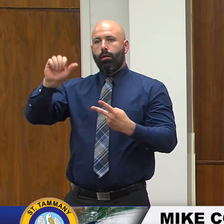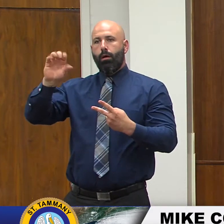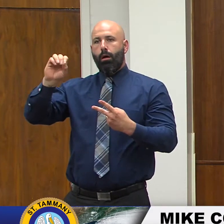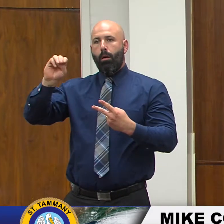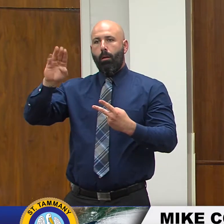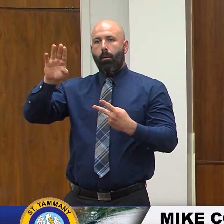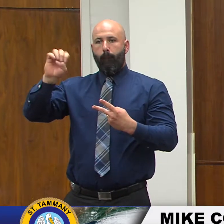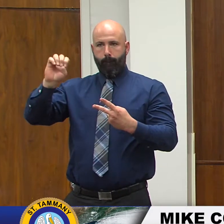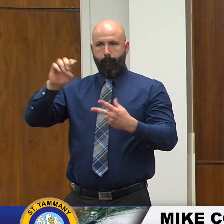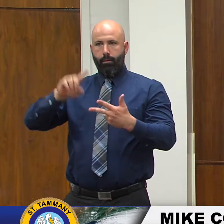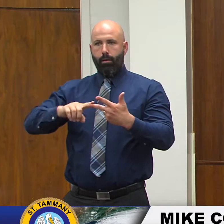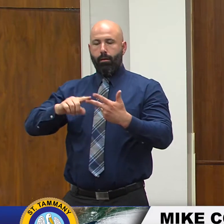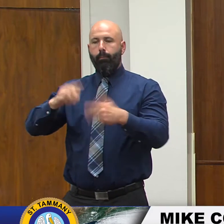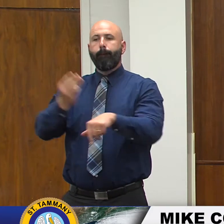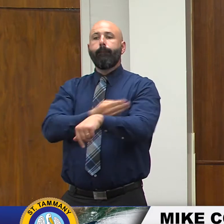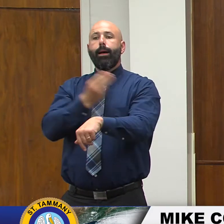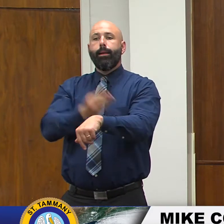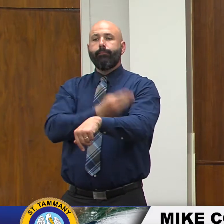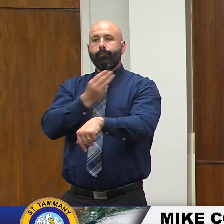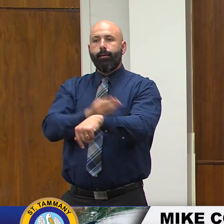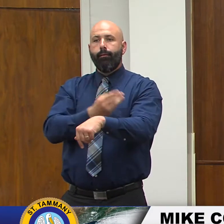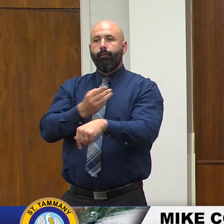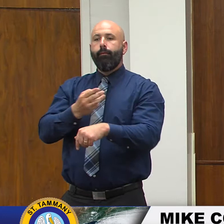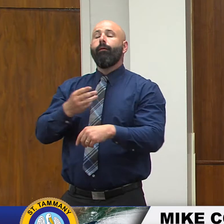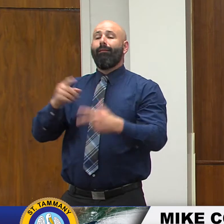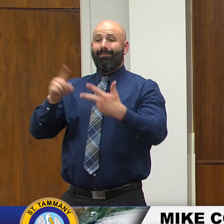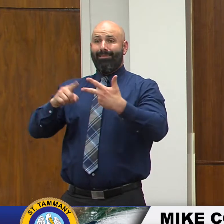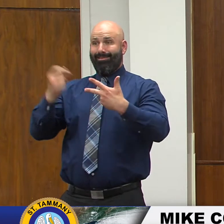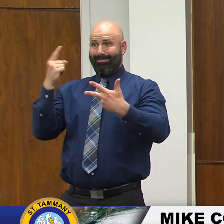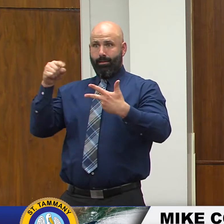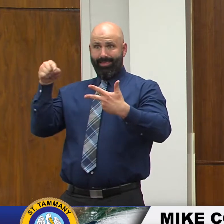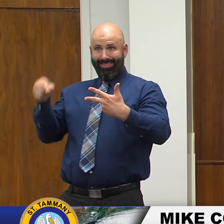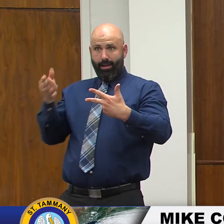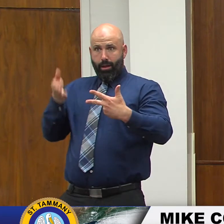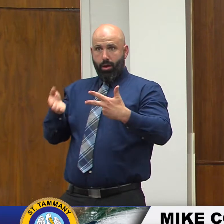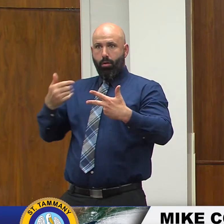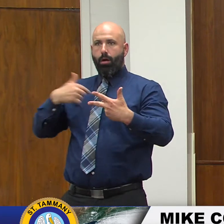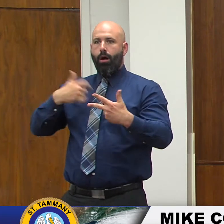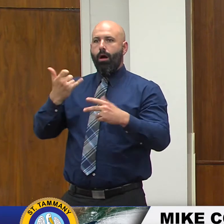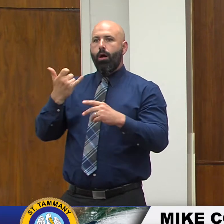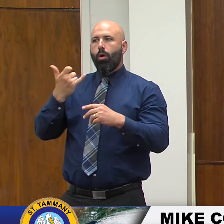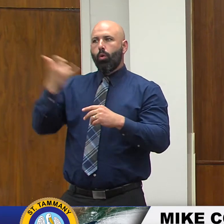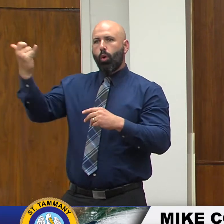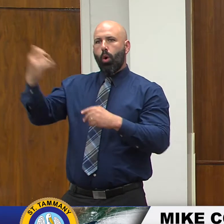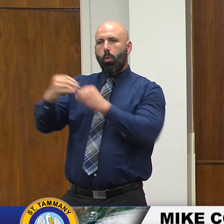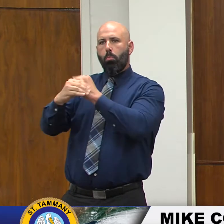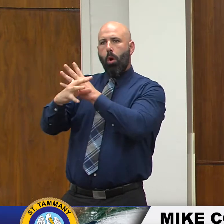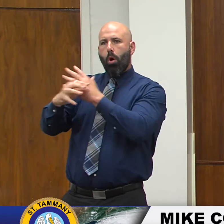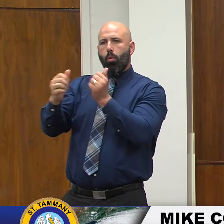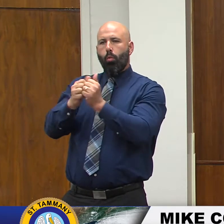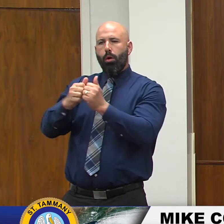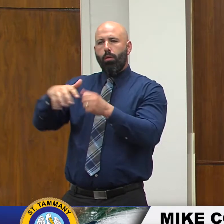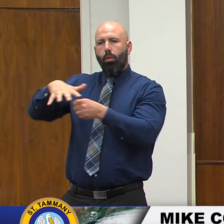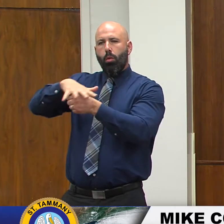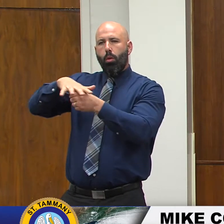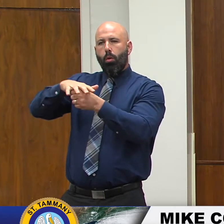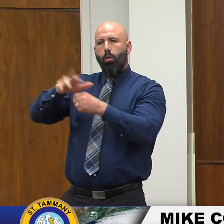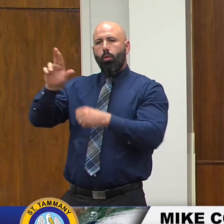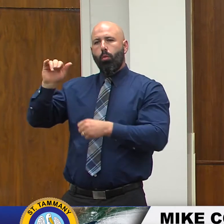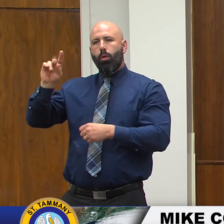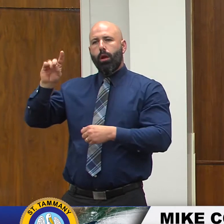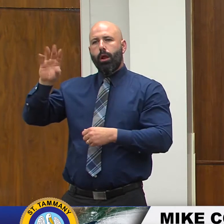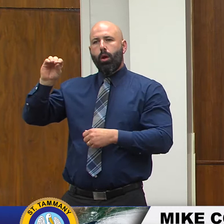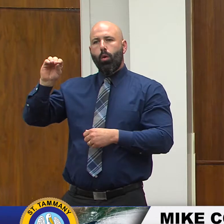was made a call-in interview to a local radio station and then I was